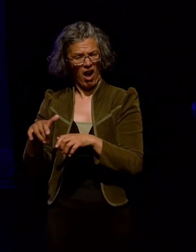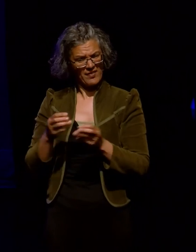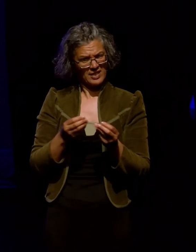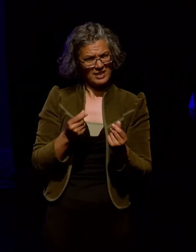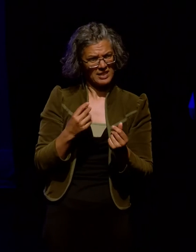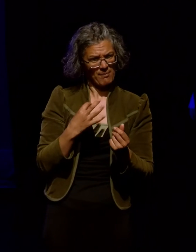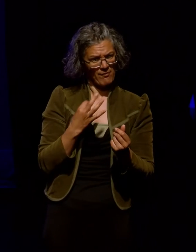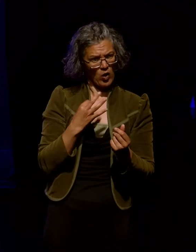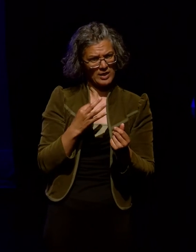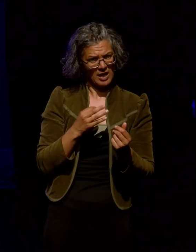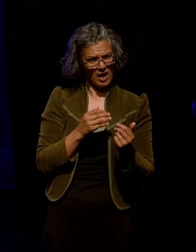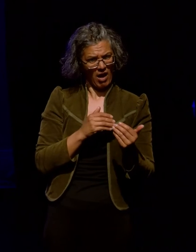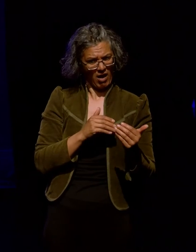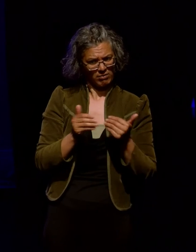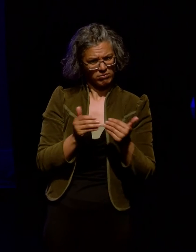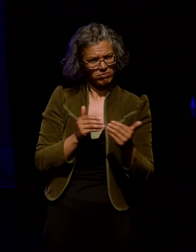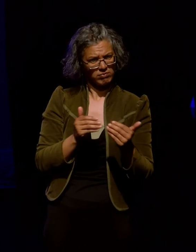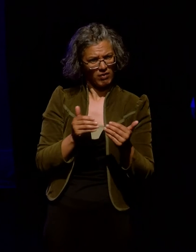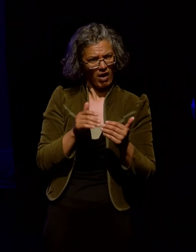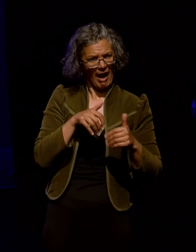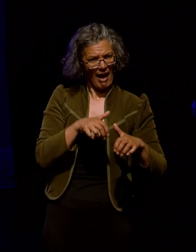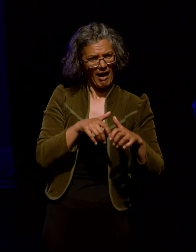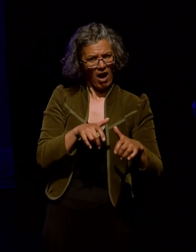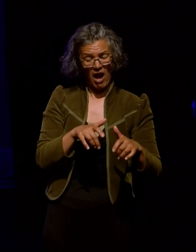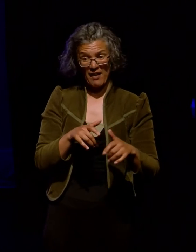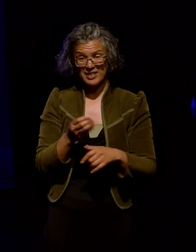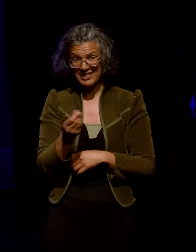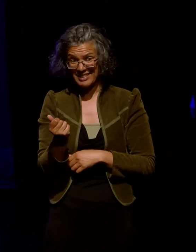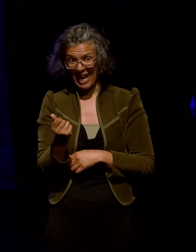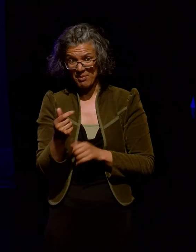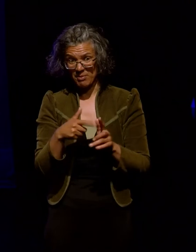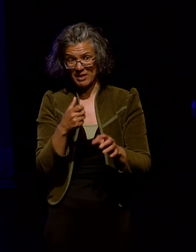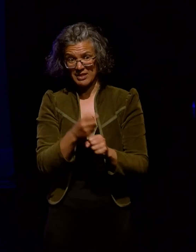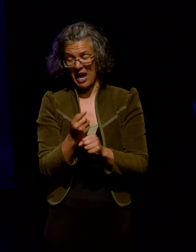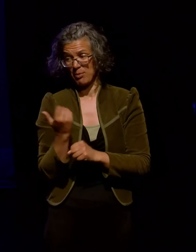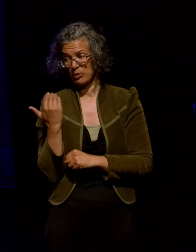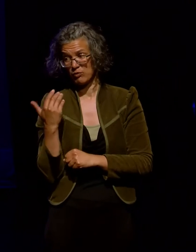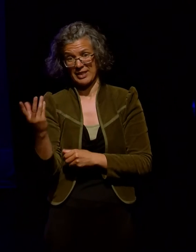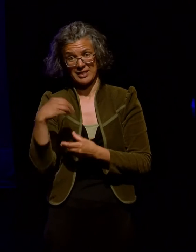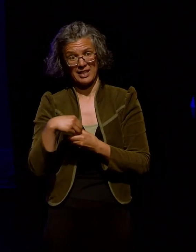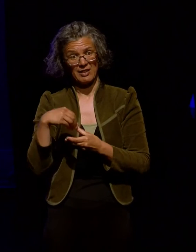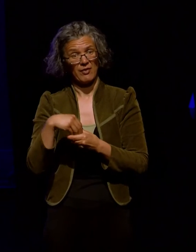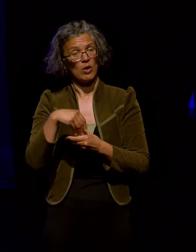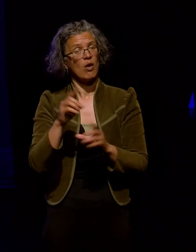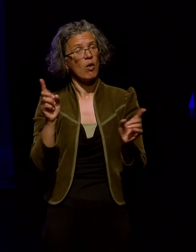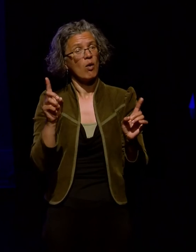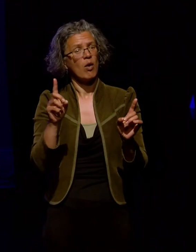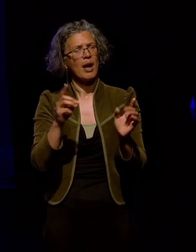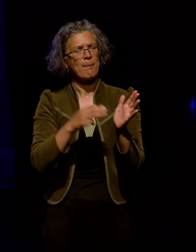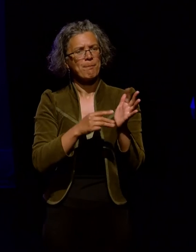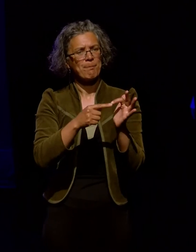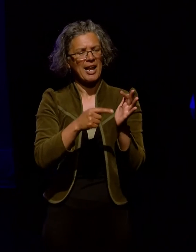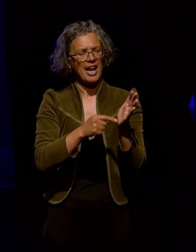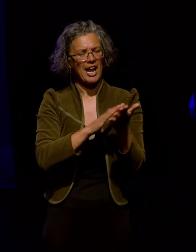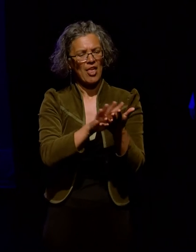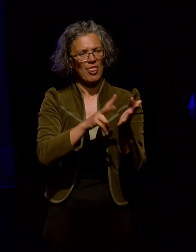-run organisations. Some examples of the smaller sites who have attended recent events include the Methvin Museum,